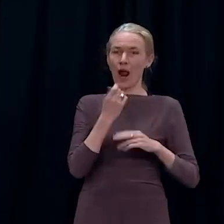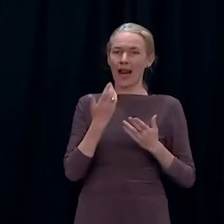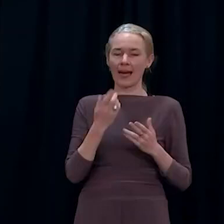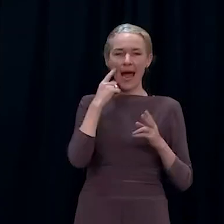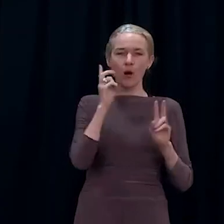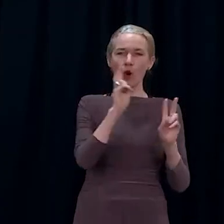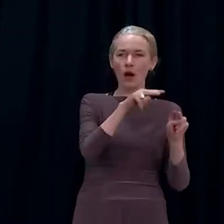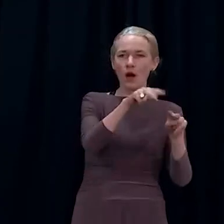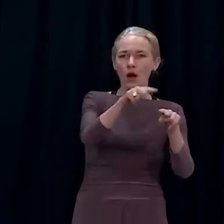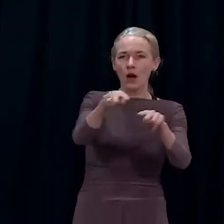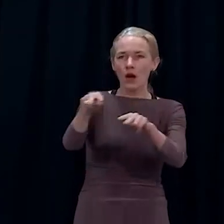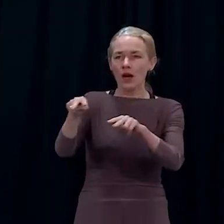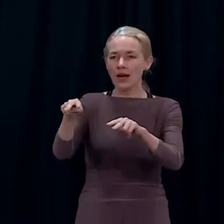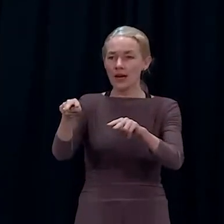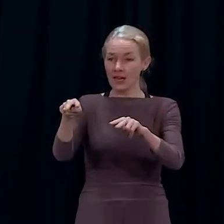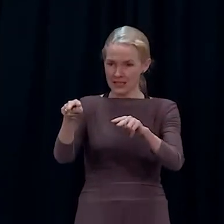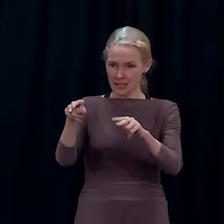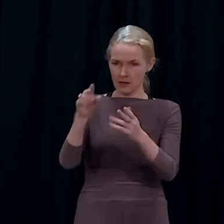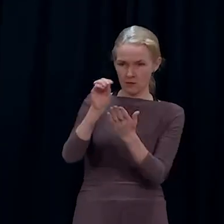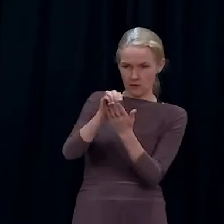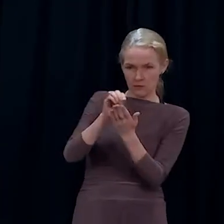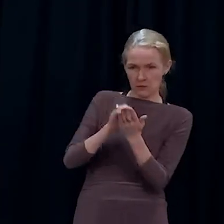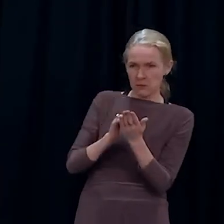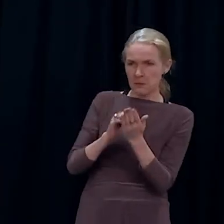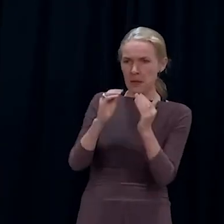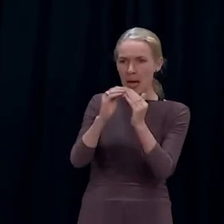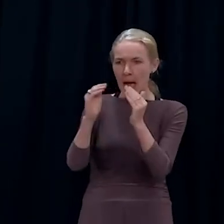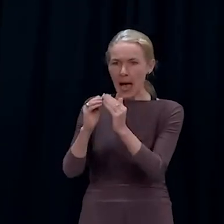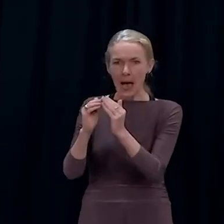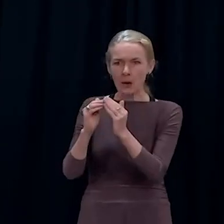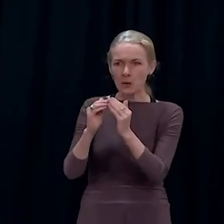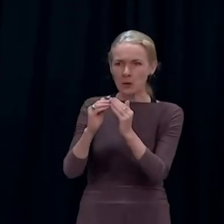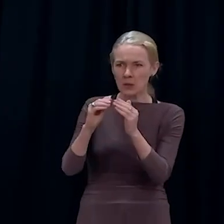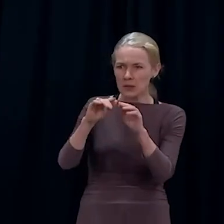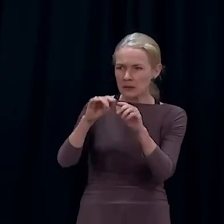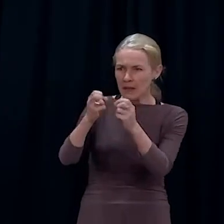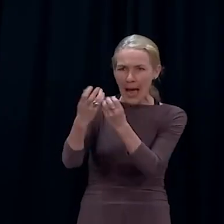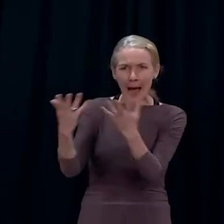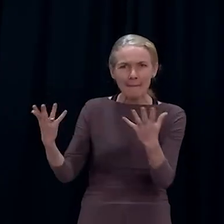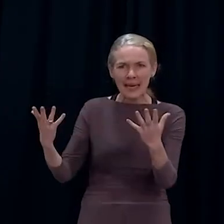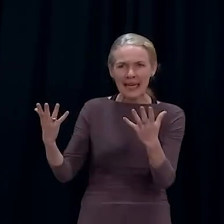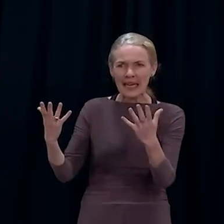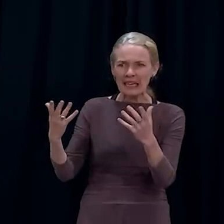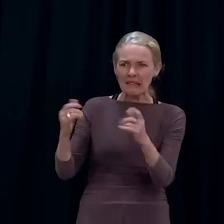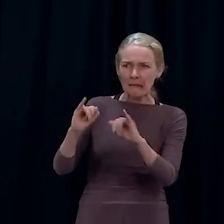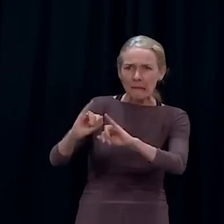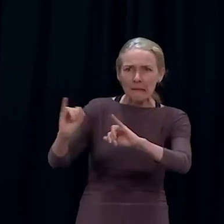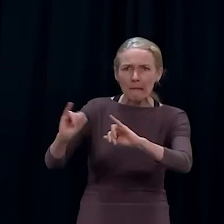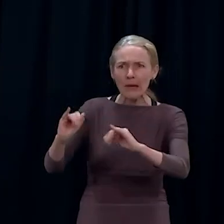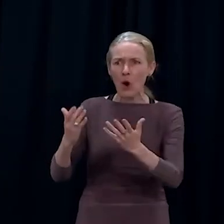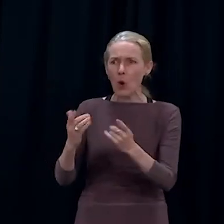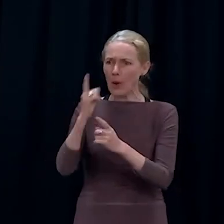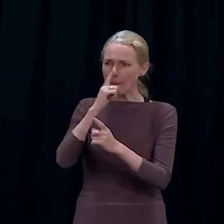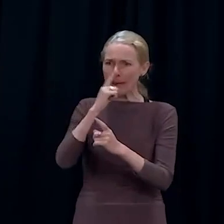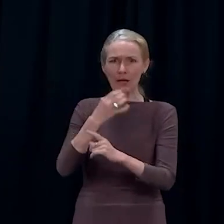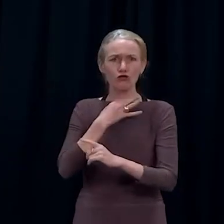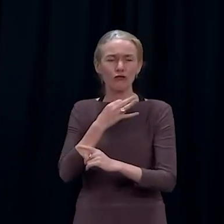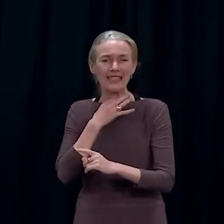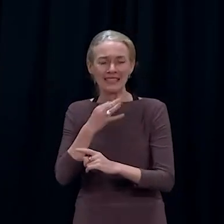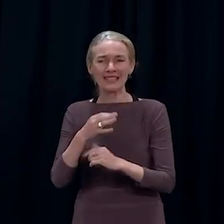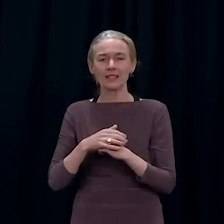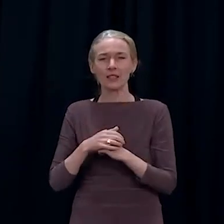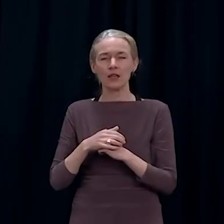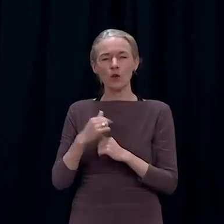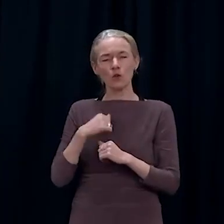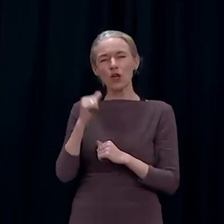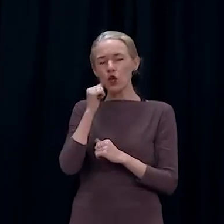properties and affected people until that assessment has been completed. However, we know a number of households self-evacuated as a result